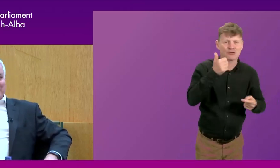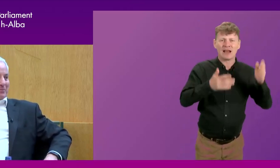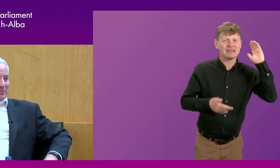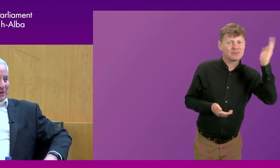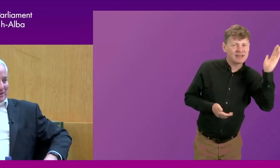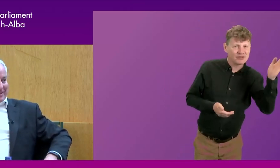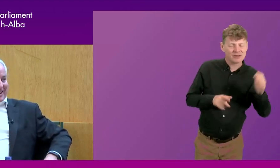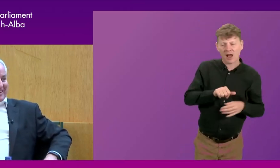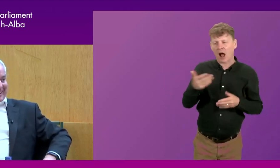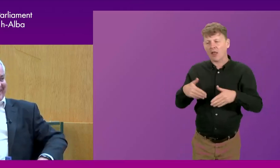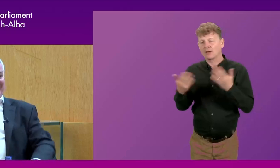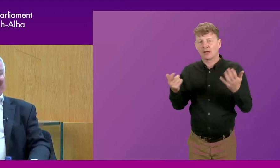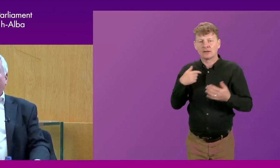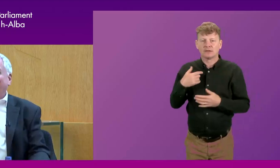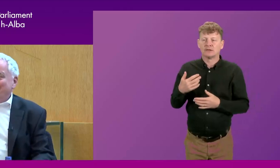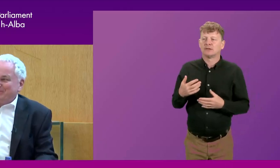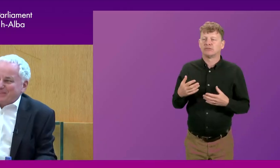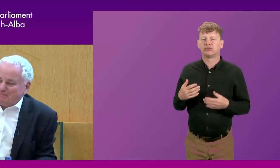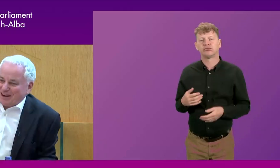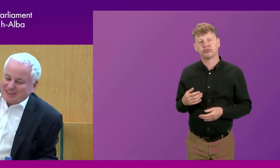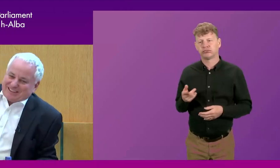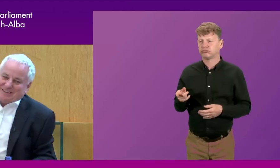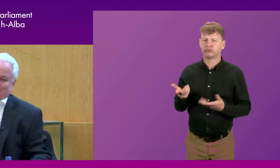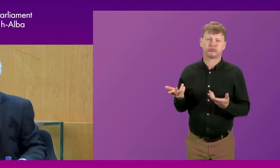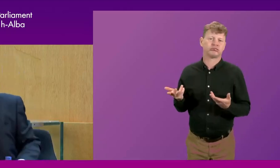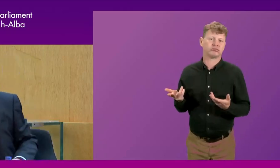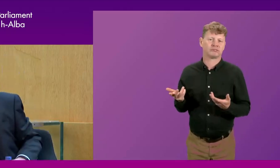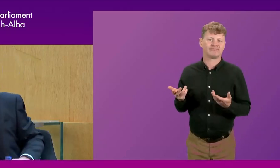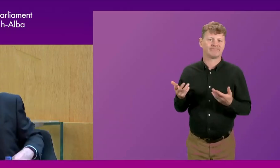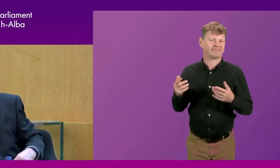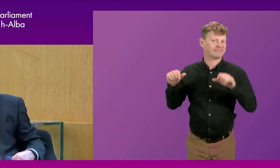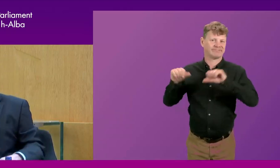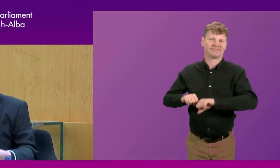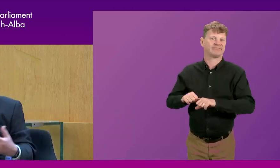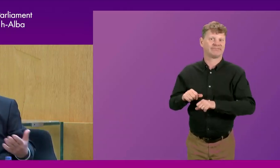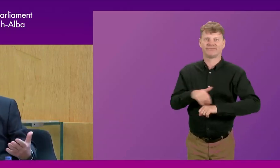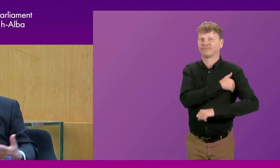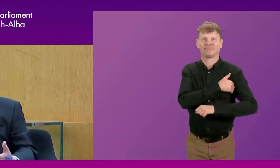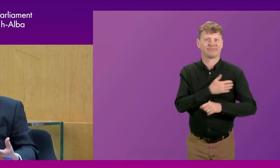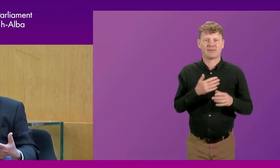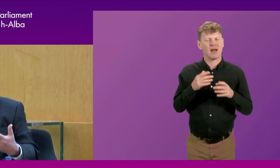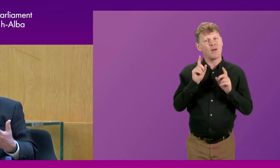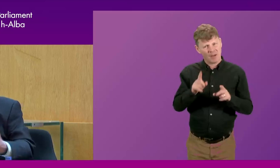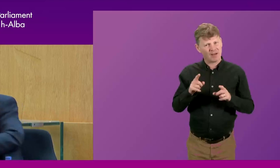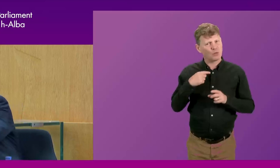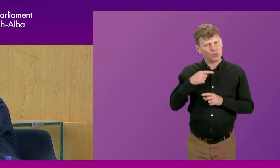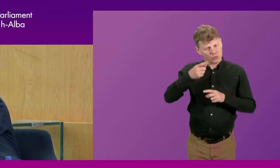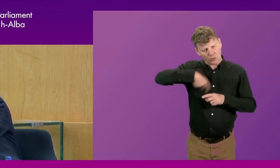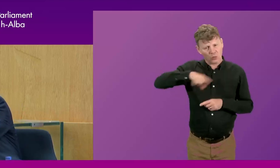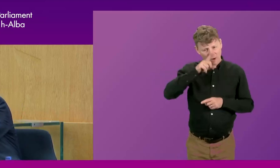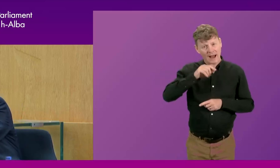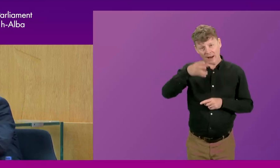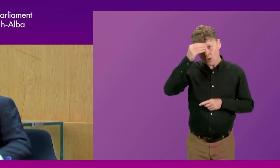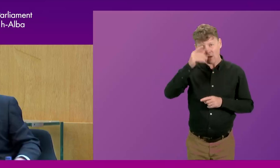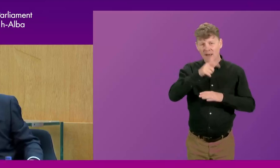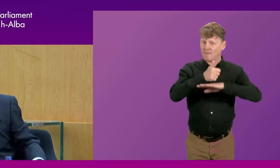days when you maybe wouldn't want to be in the gallery. But I think at the same time, there are things that you can learn. You know, we had, there was a basic